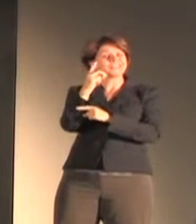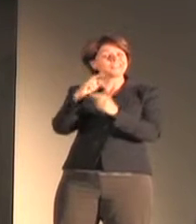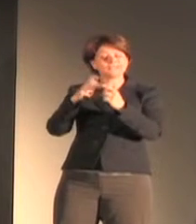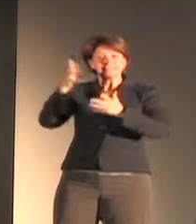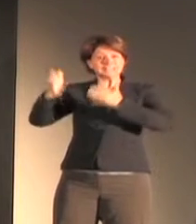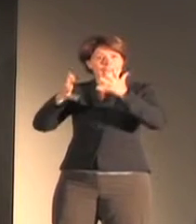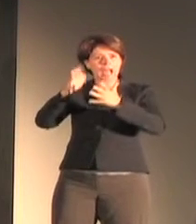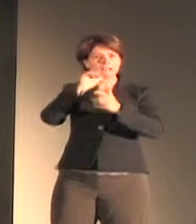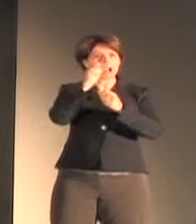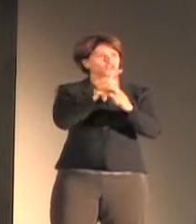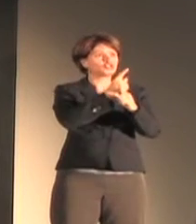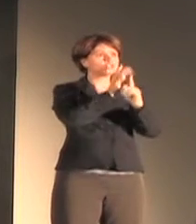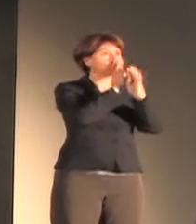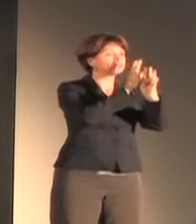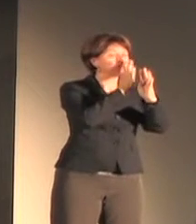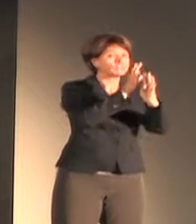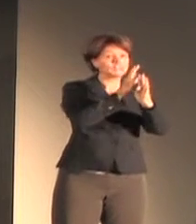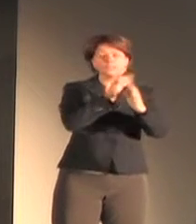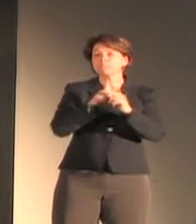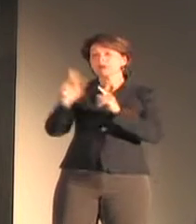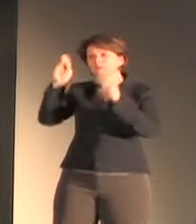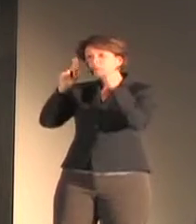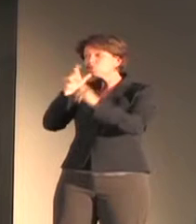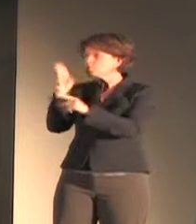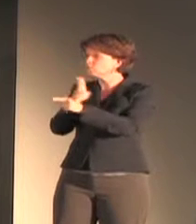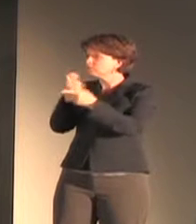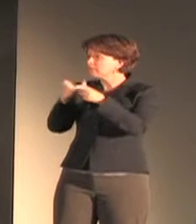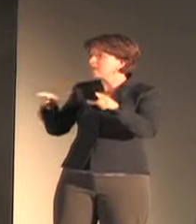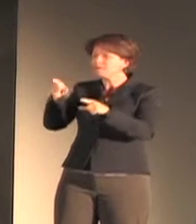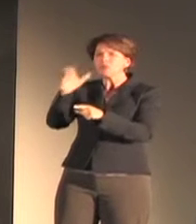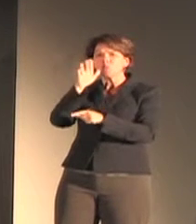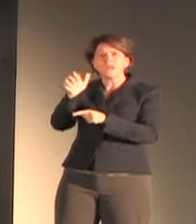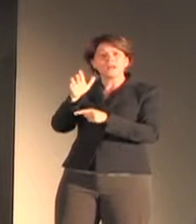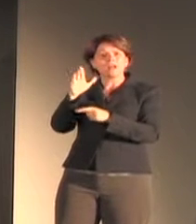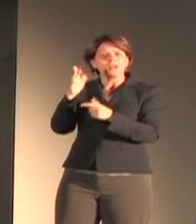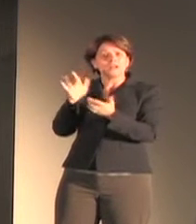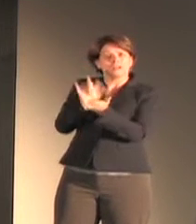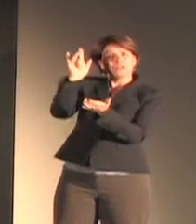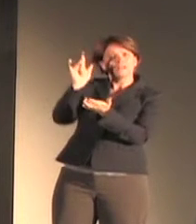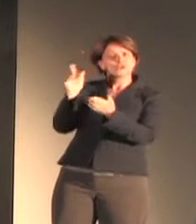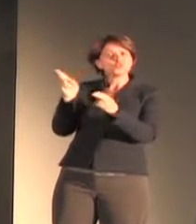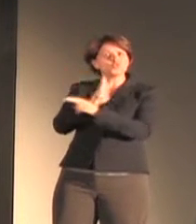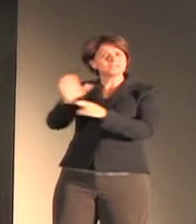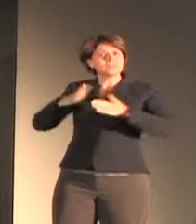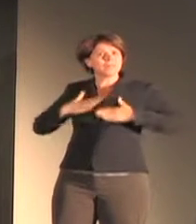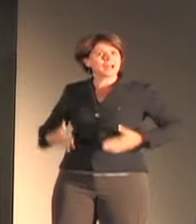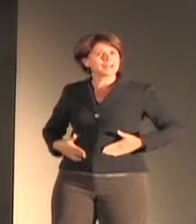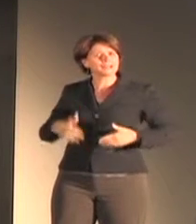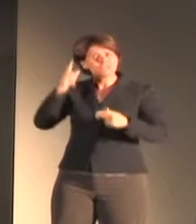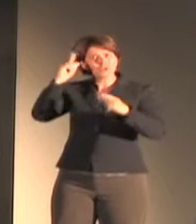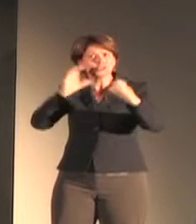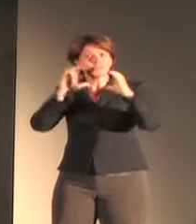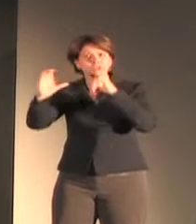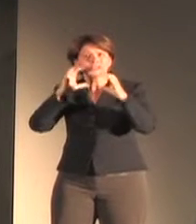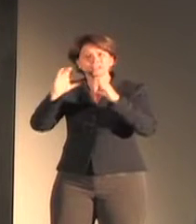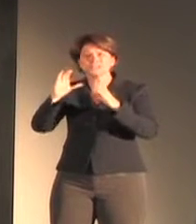humans using language, will make the most of those three dimensions through coordination of spatial and linguistic cognitive